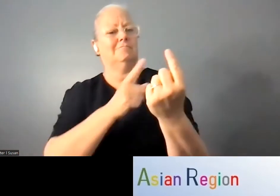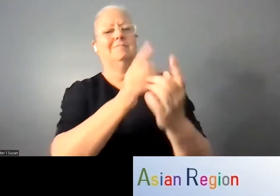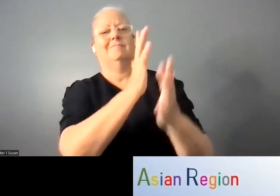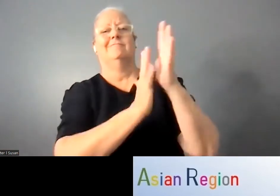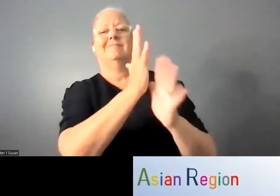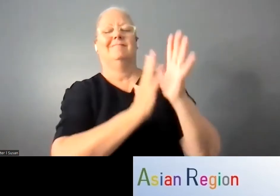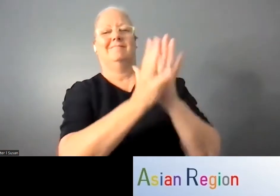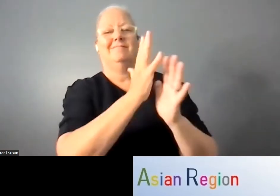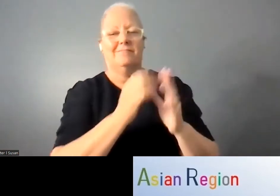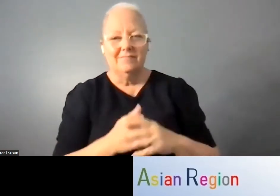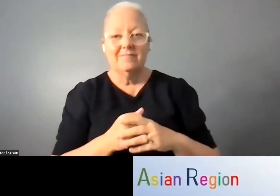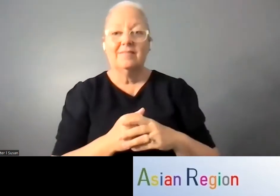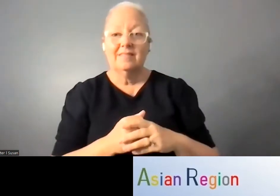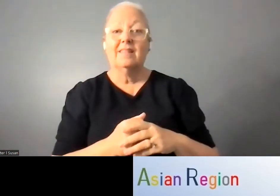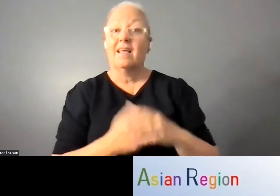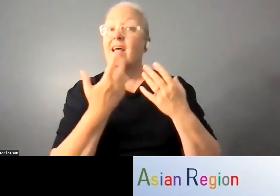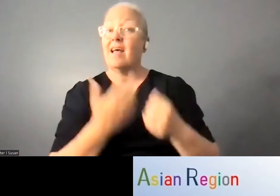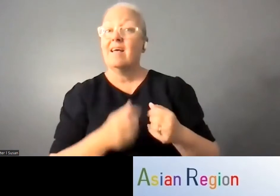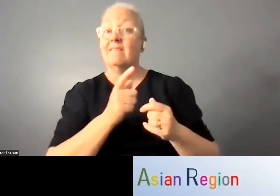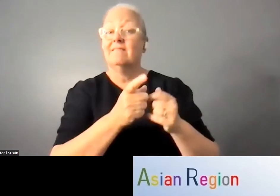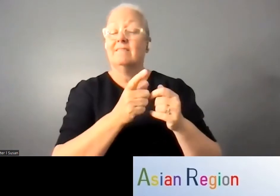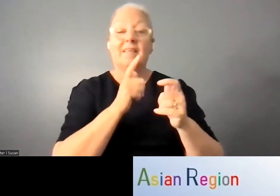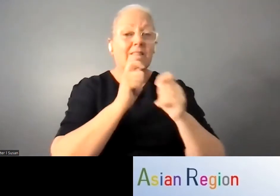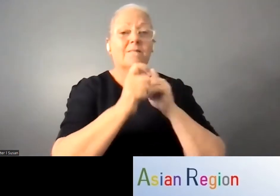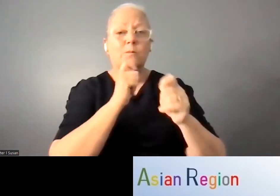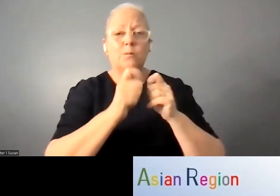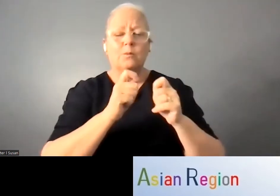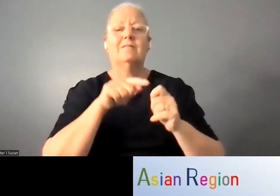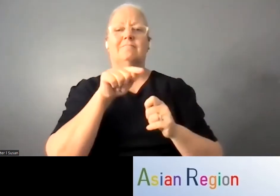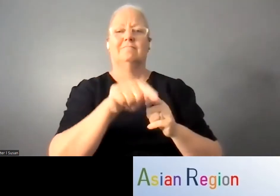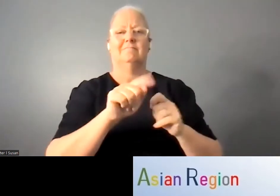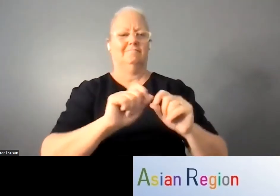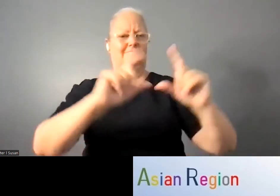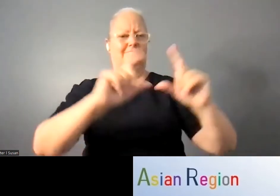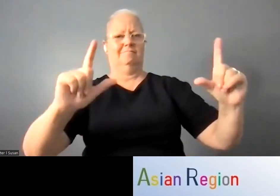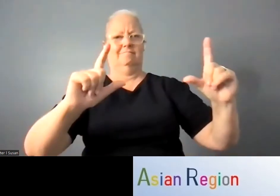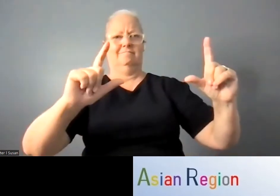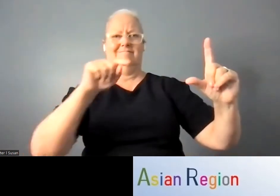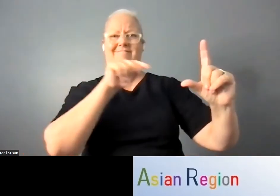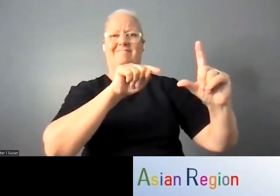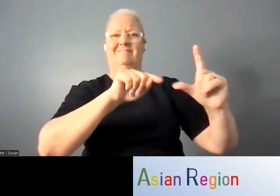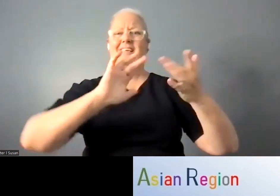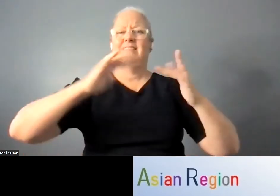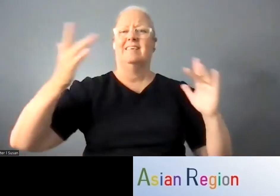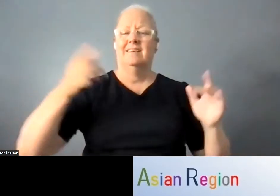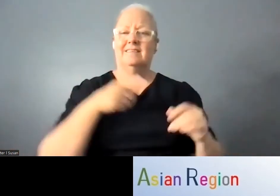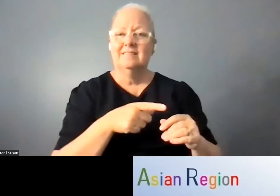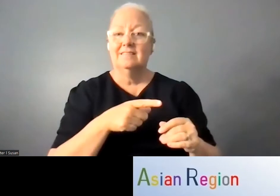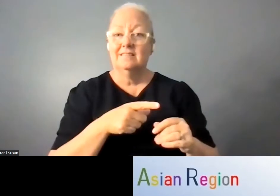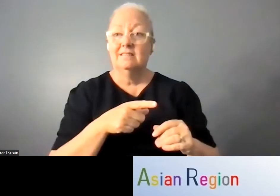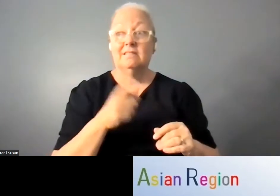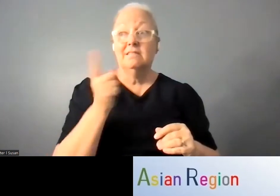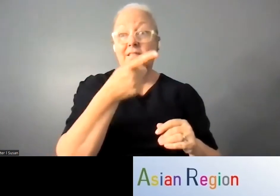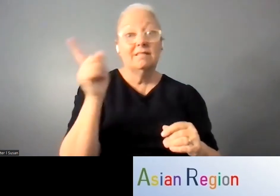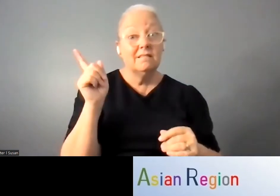in online platform, then no. Are the interviewers aware about how to make it fully